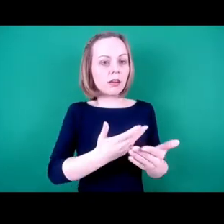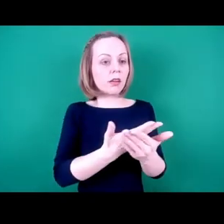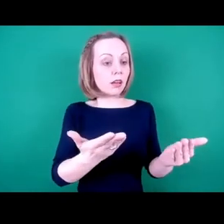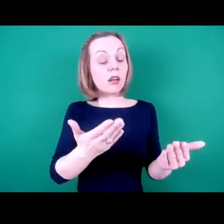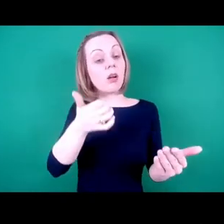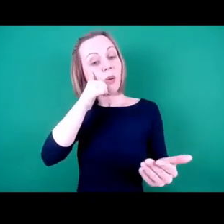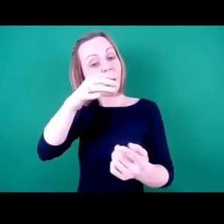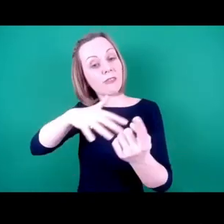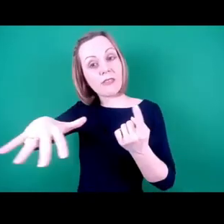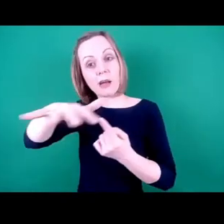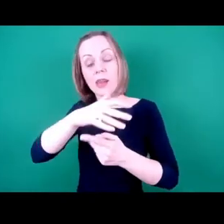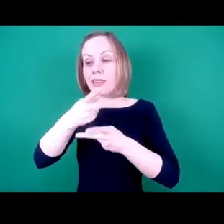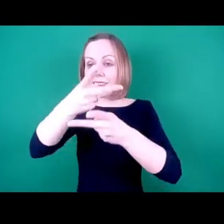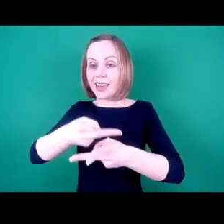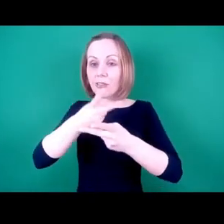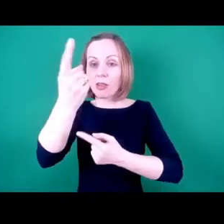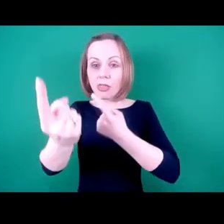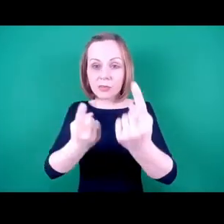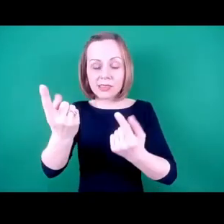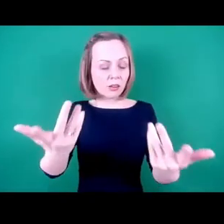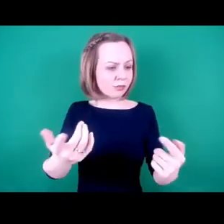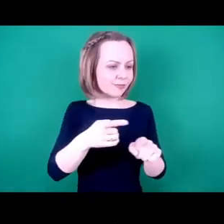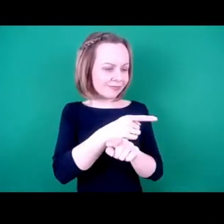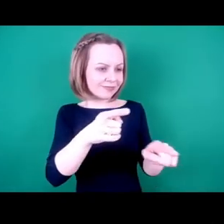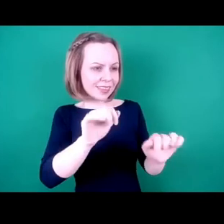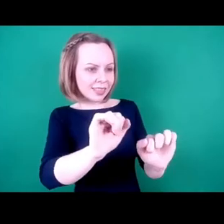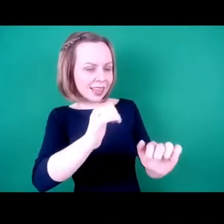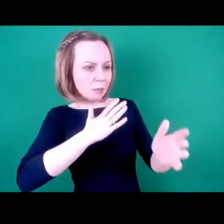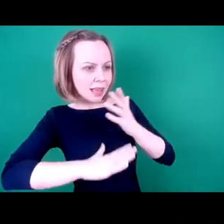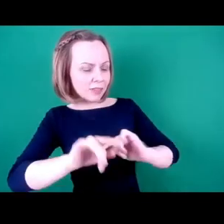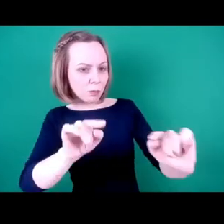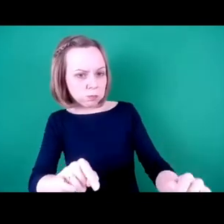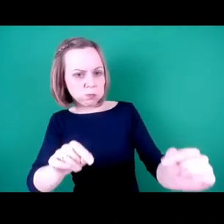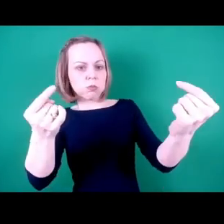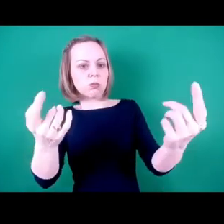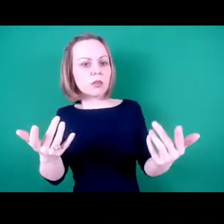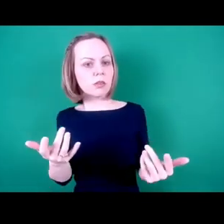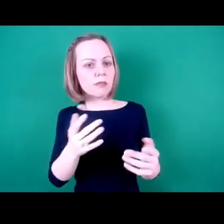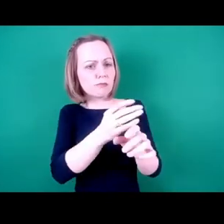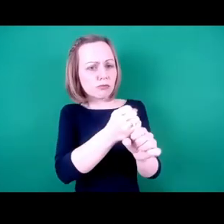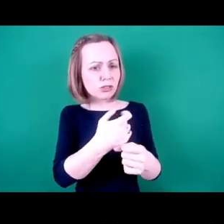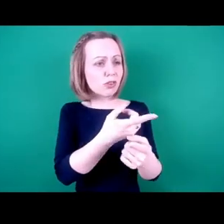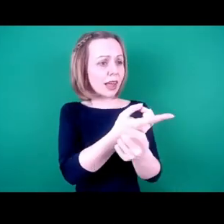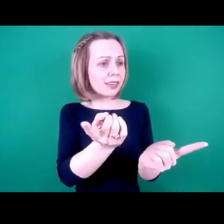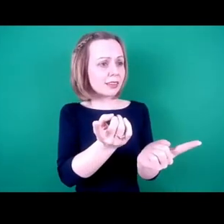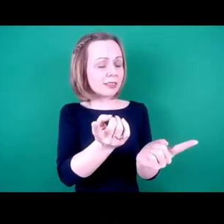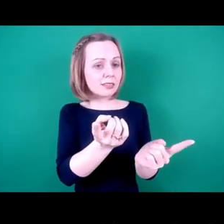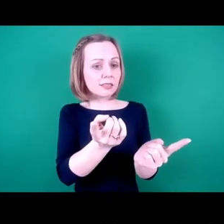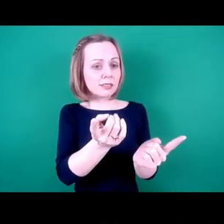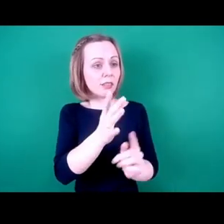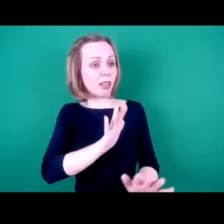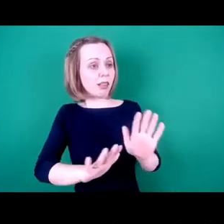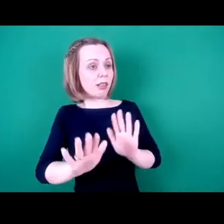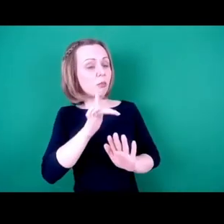families and carers are facing challenging behaviour and frustration from their loved ones, which is understandable and